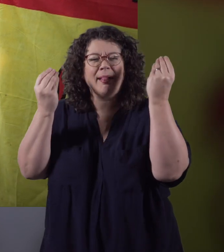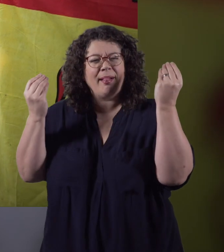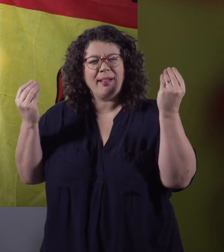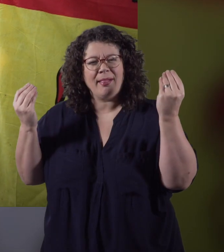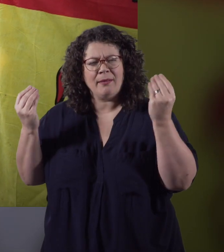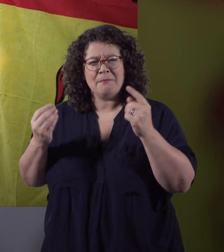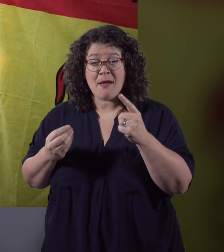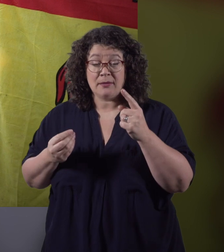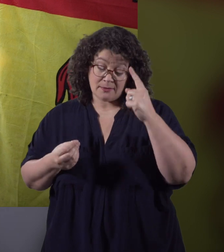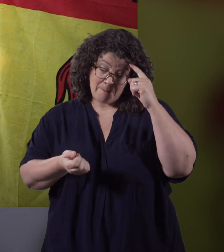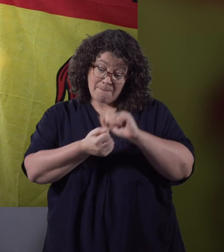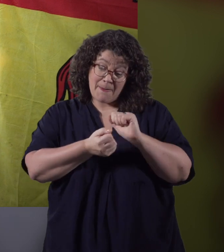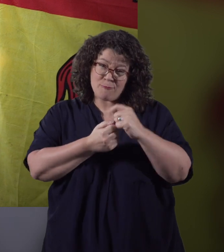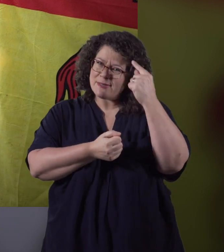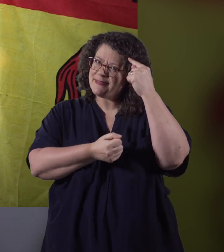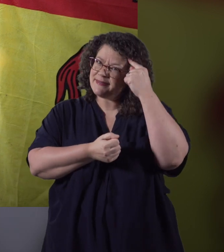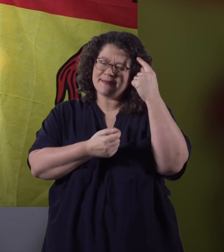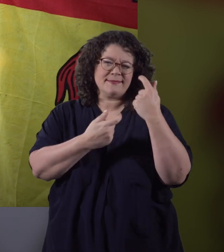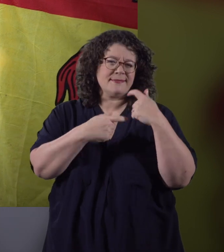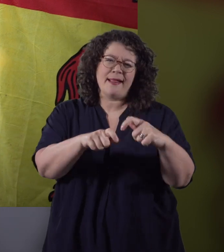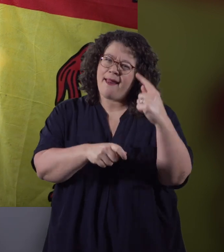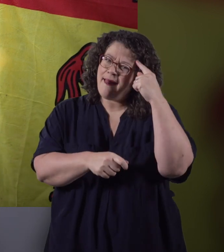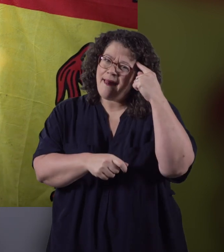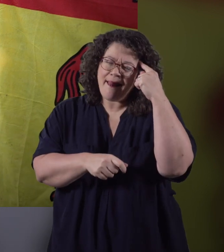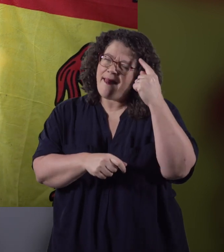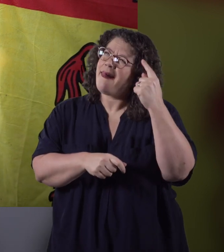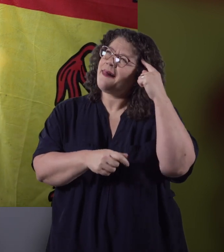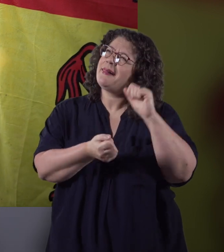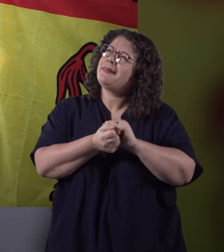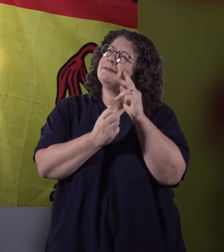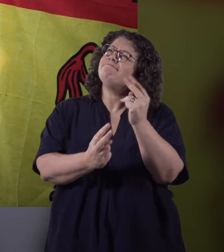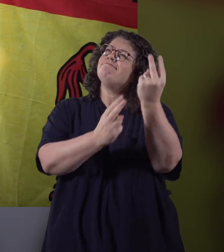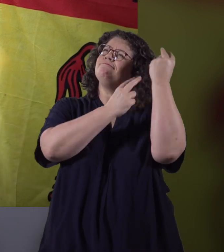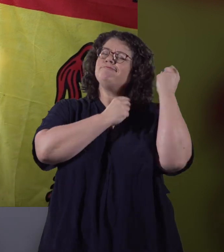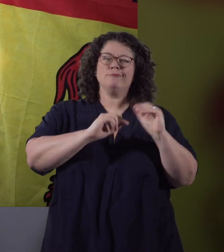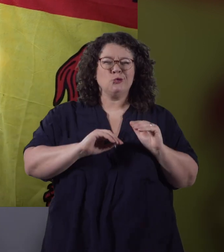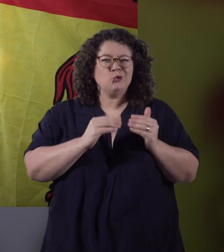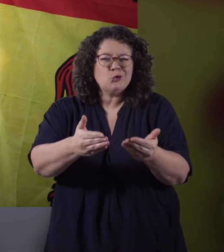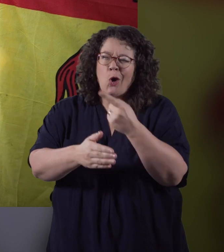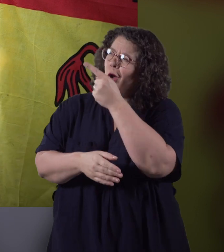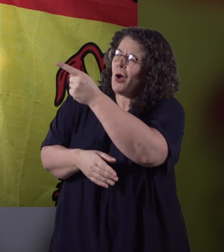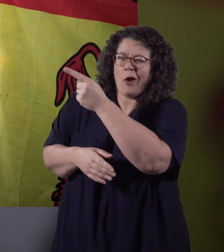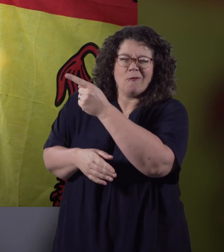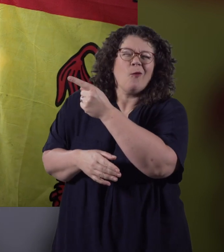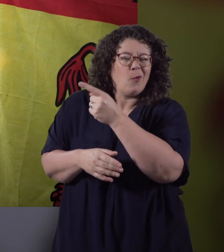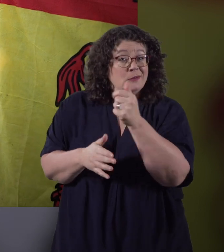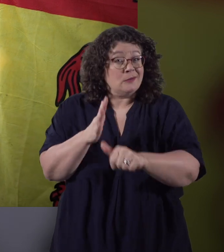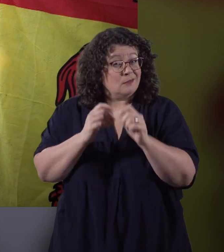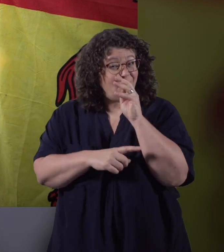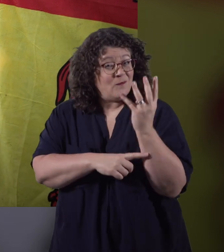But no one can take from me my memories of serving my glorious prince from my days as a growing young man of